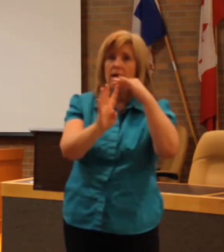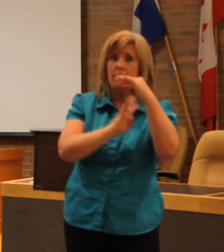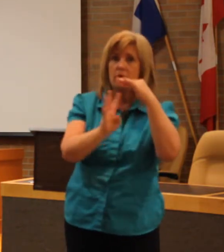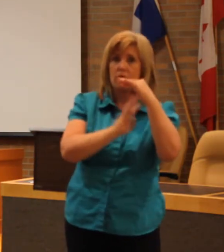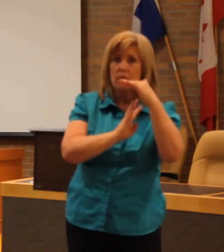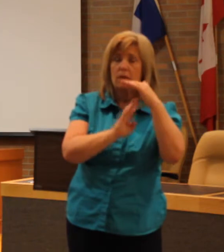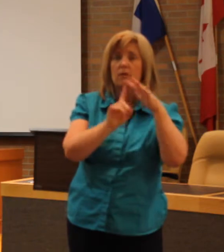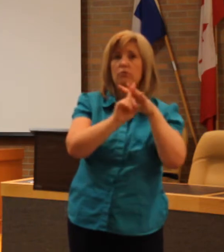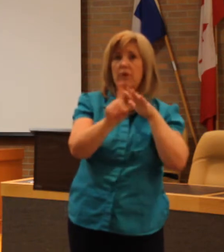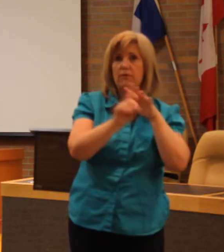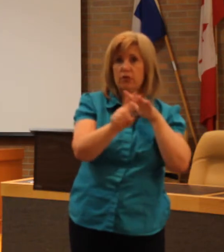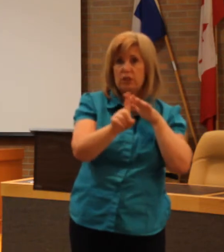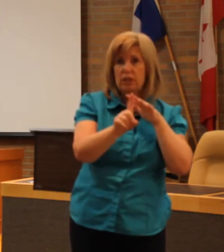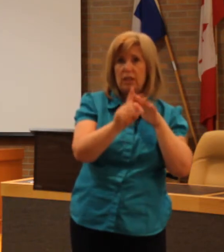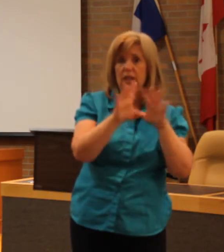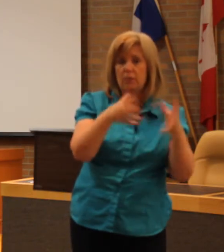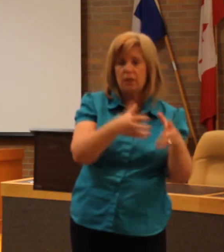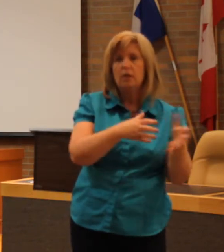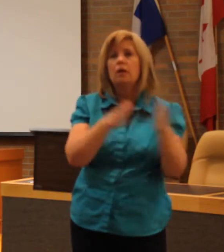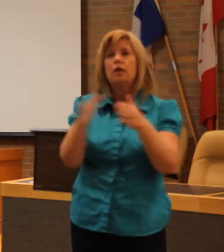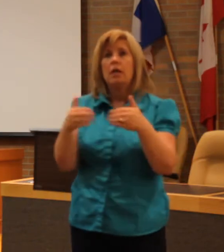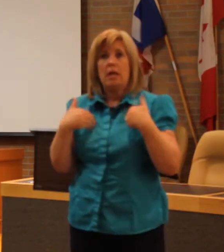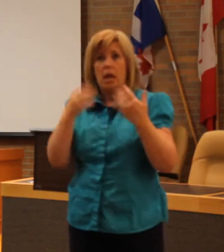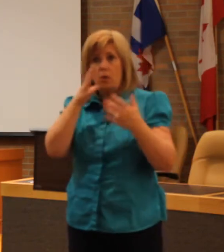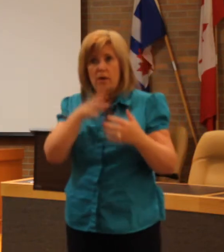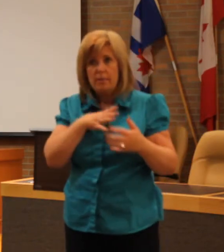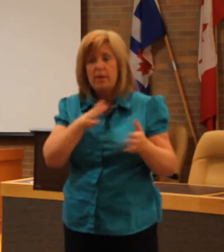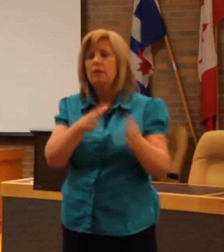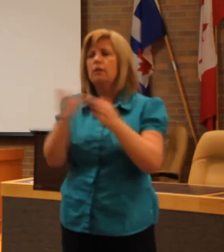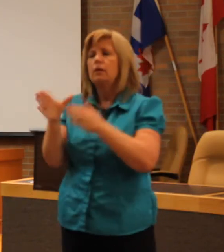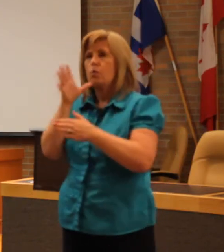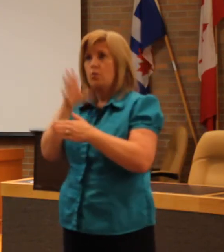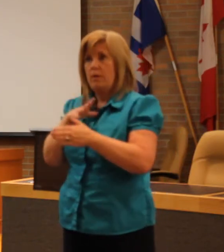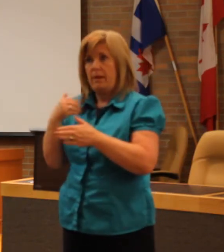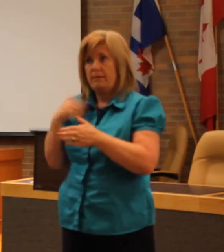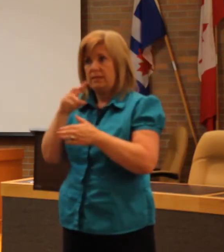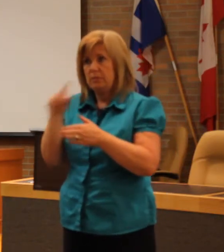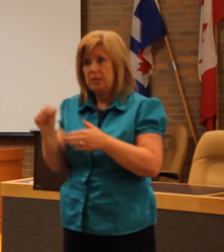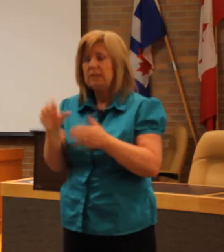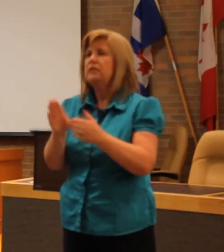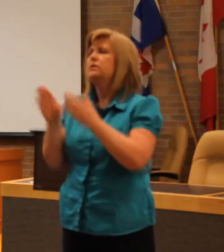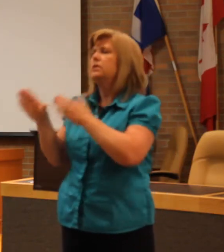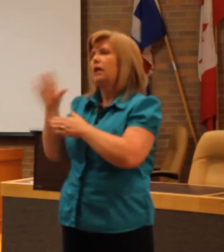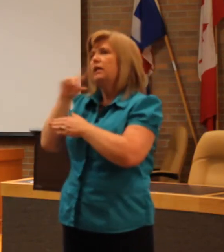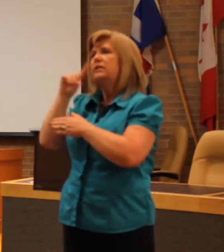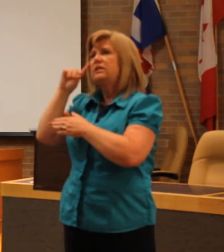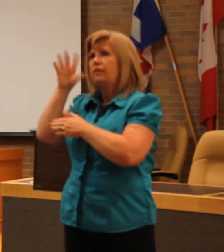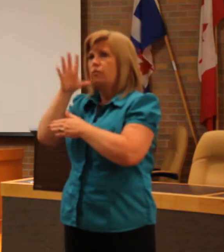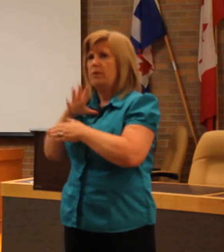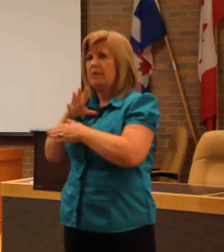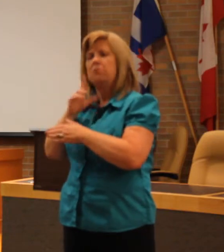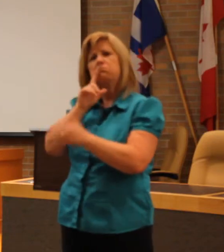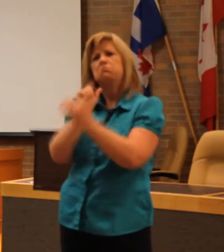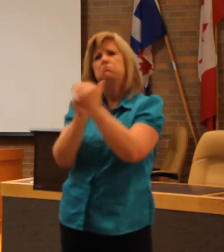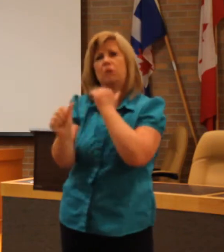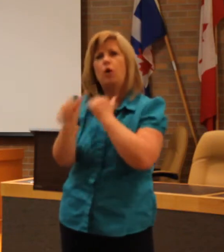women and women with disabilities and deaf women. So I'm part of the Women with Disabilities program, but I also wanted to say